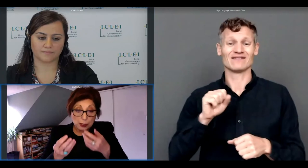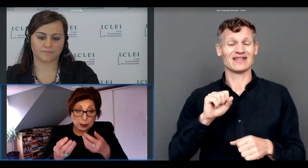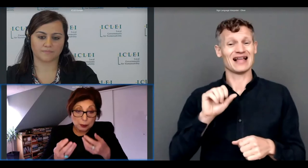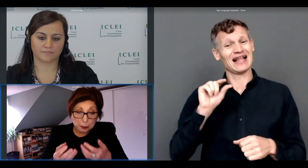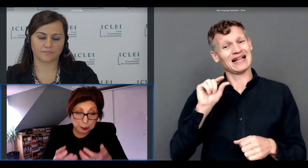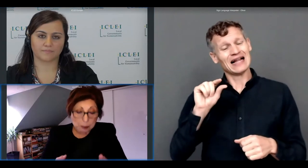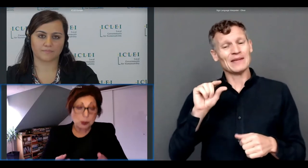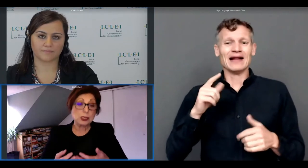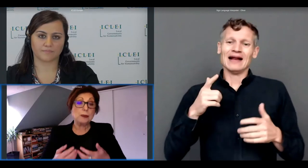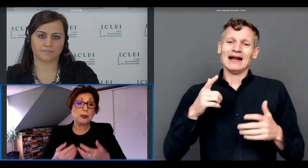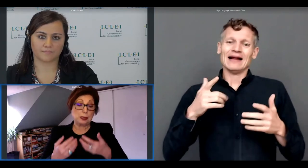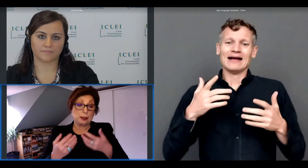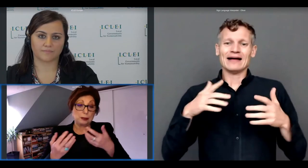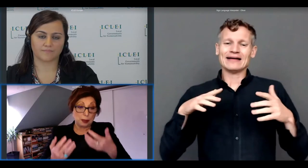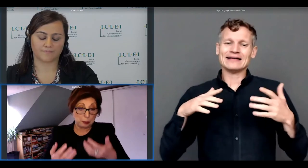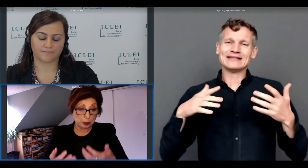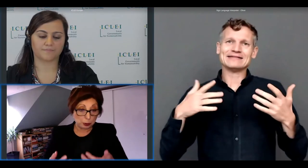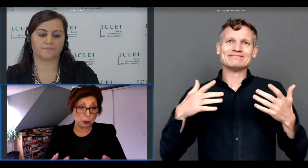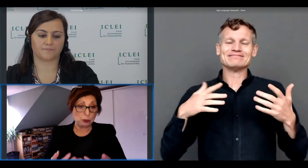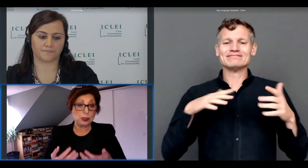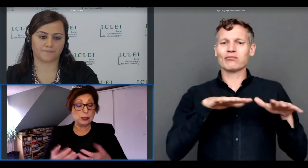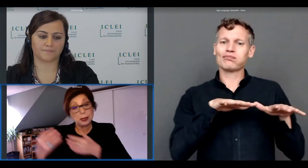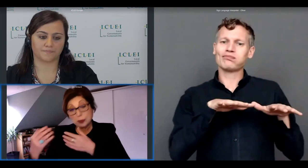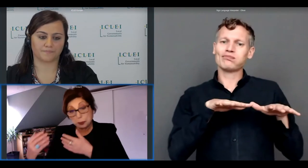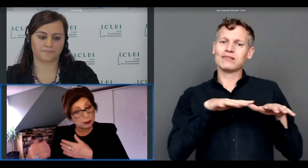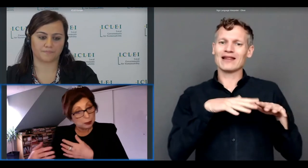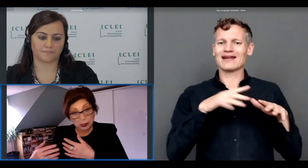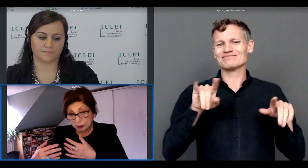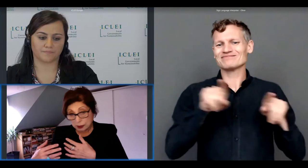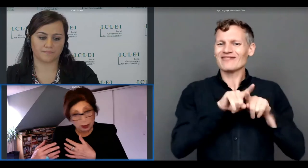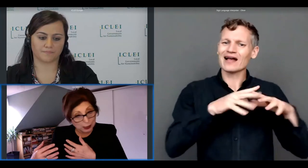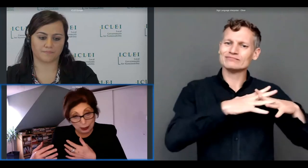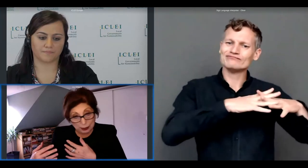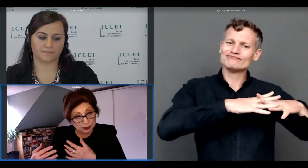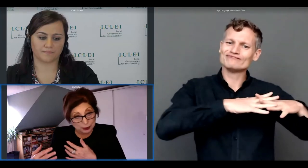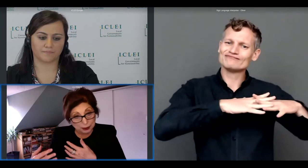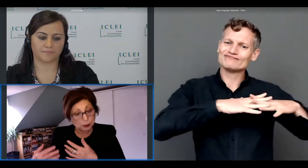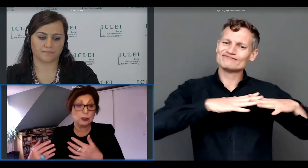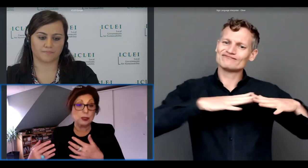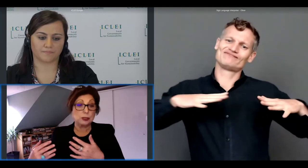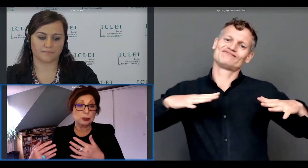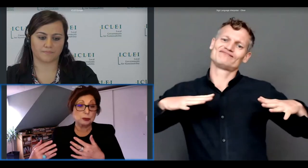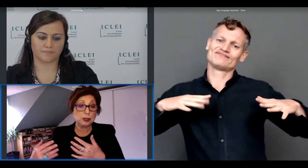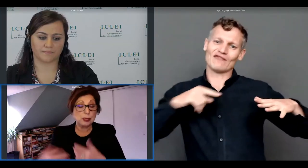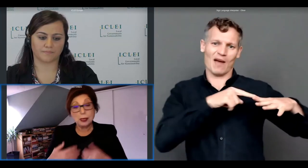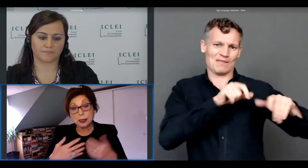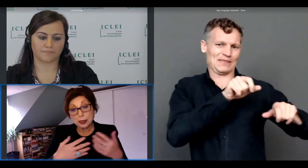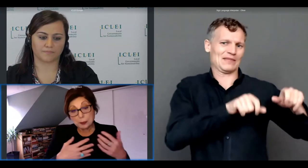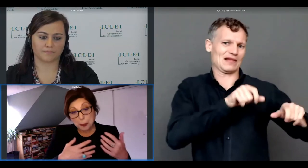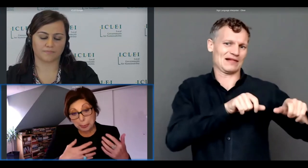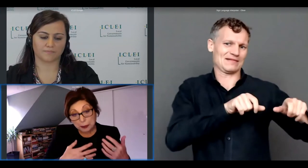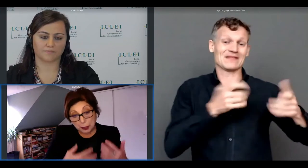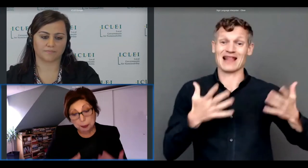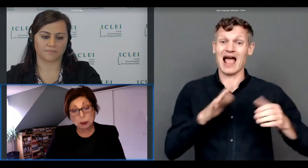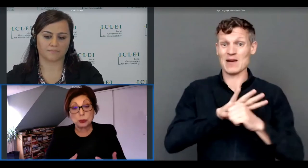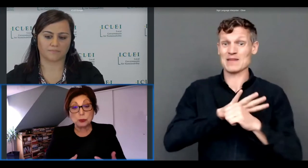people center approach to cities and the pandemic has highlighted all these issues um